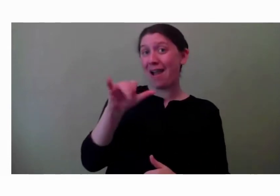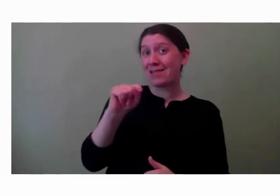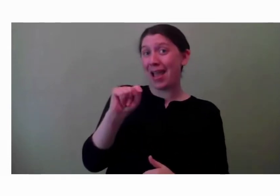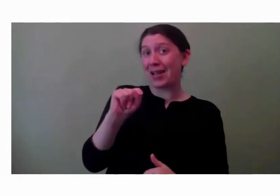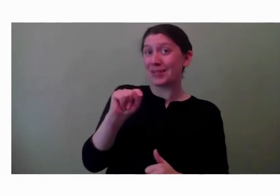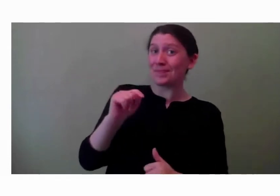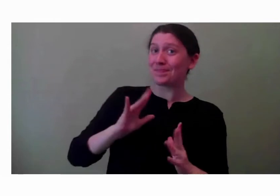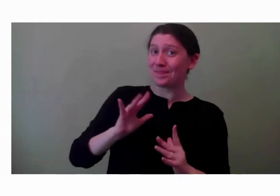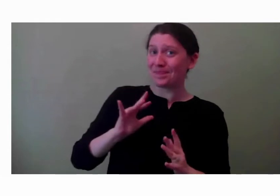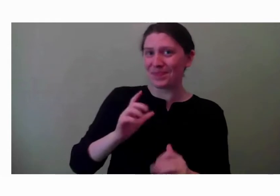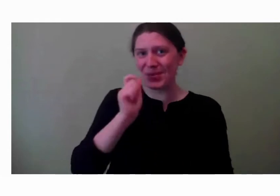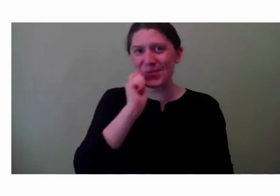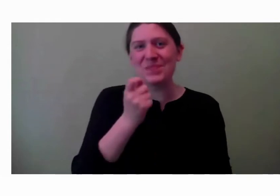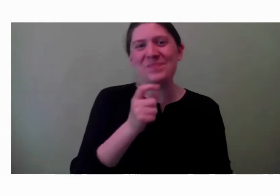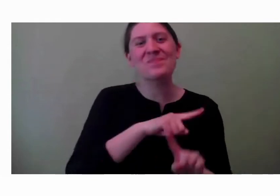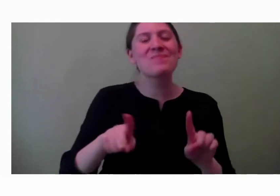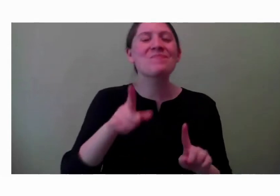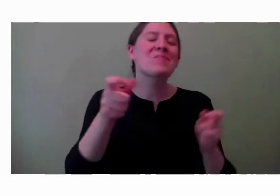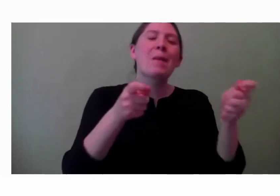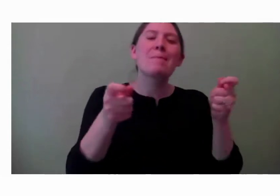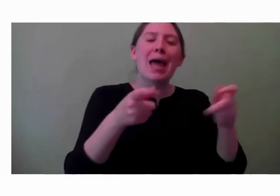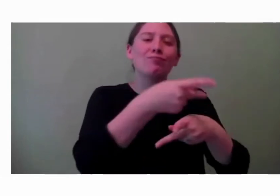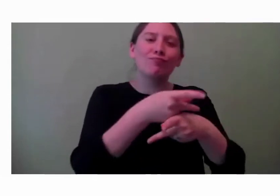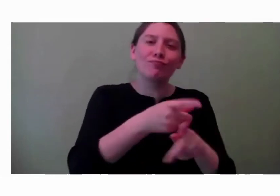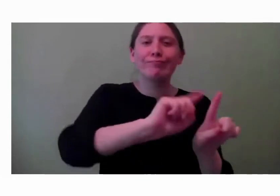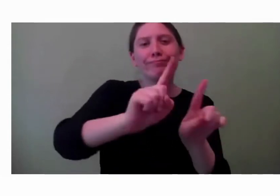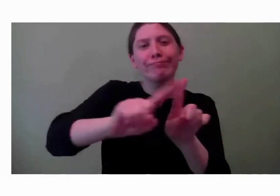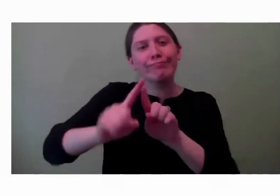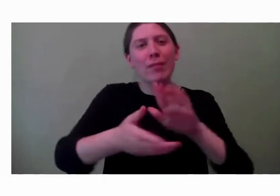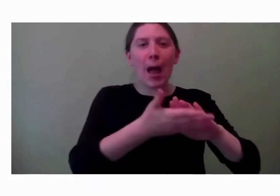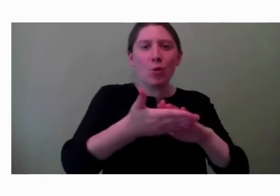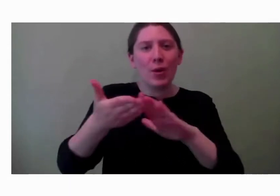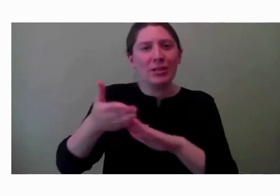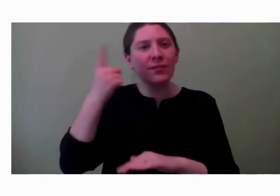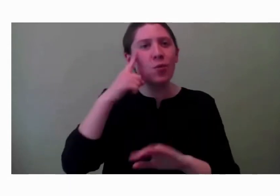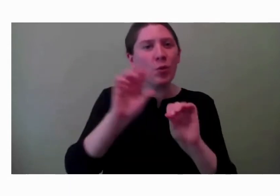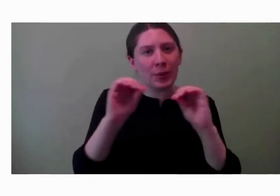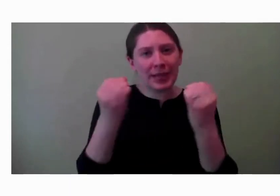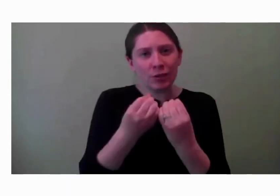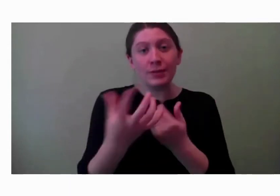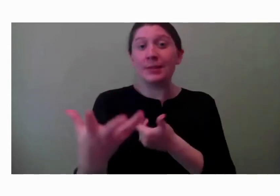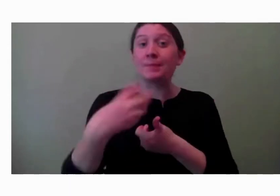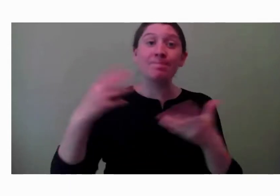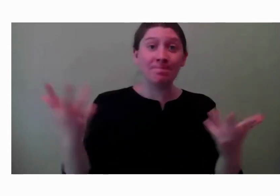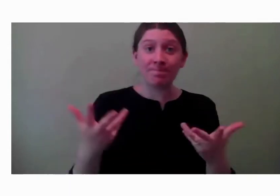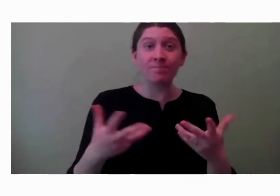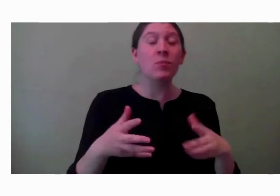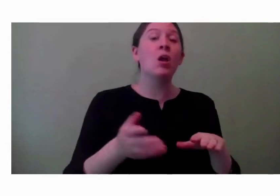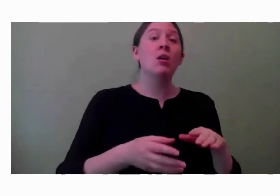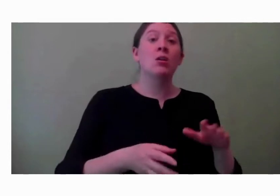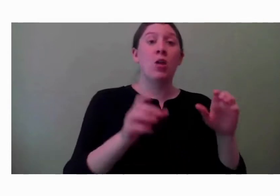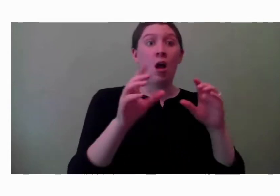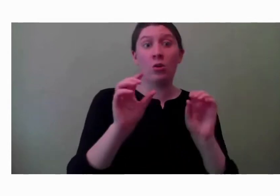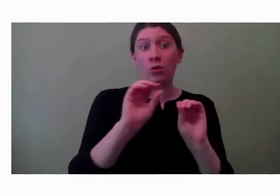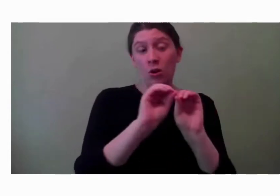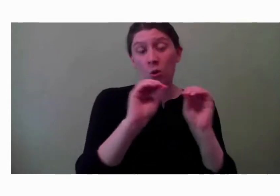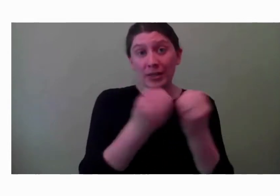But I manage and oversee all of the operations of the organization, including organizational structure, budgeting, grant writing,